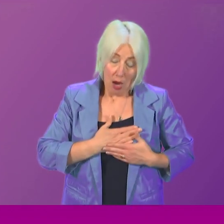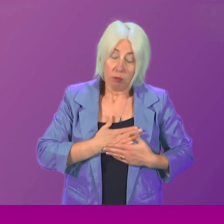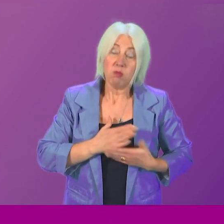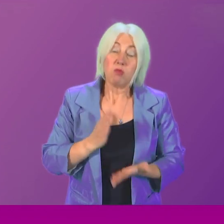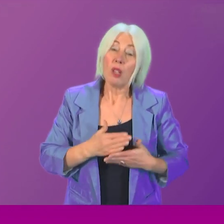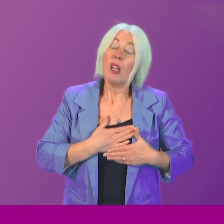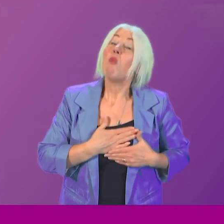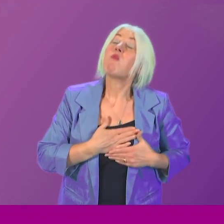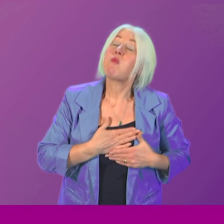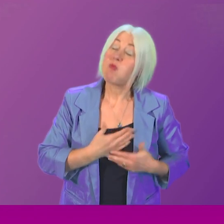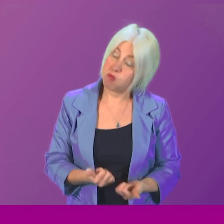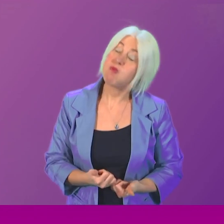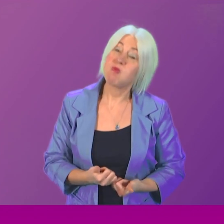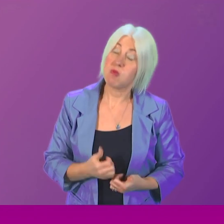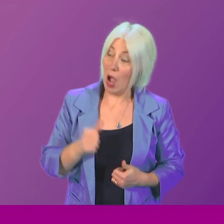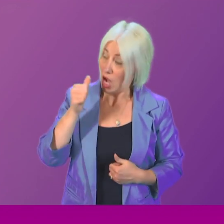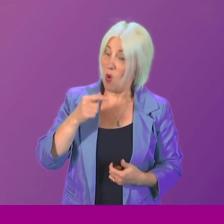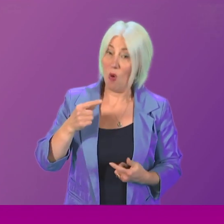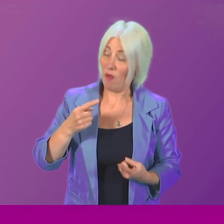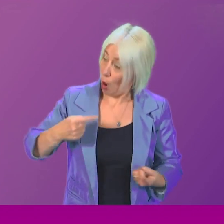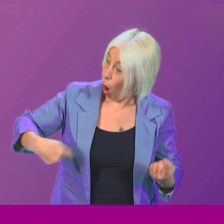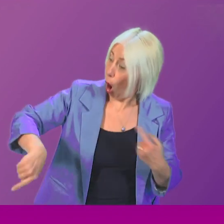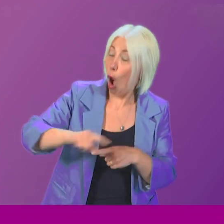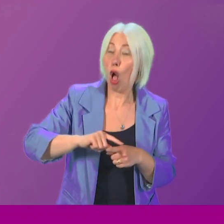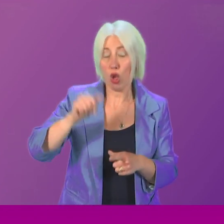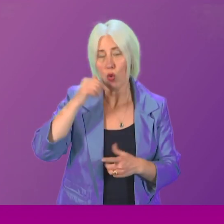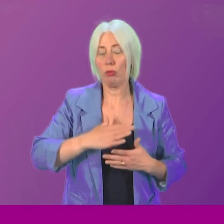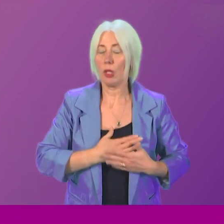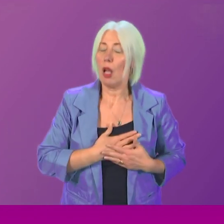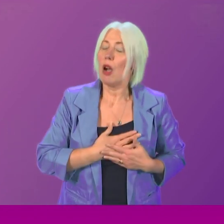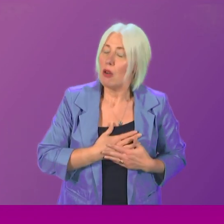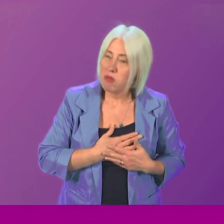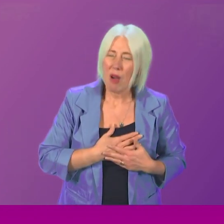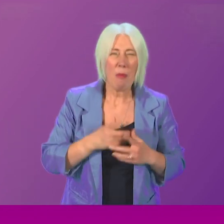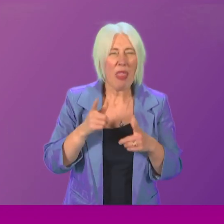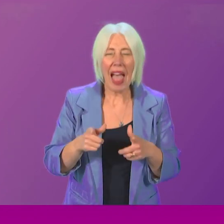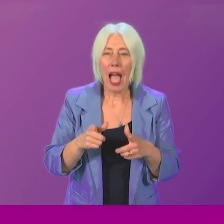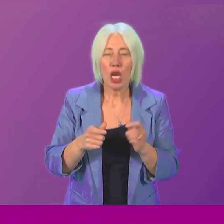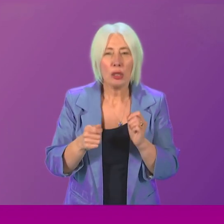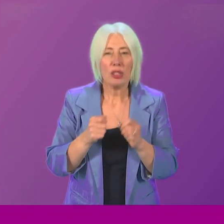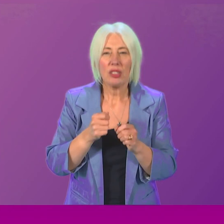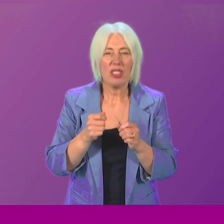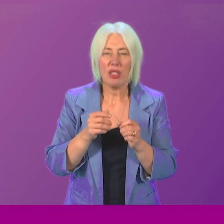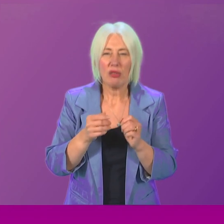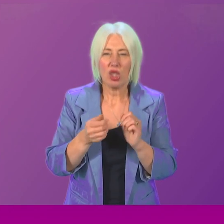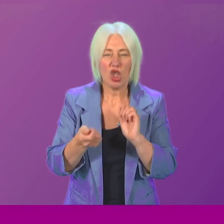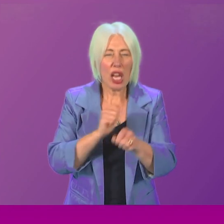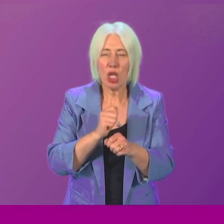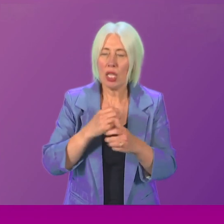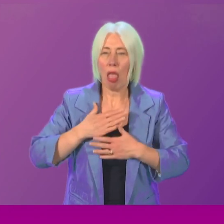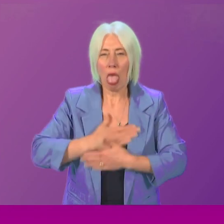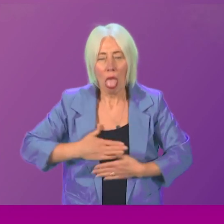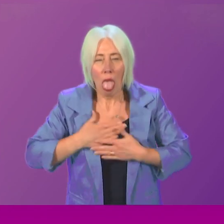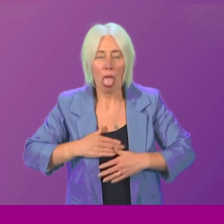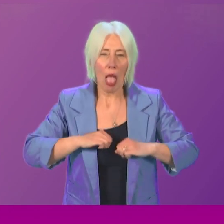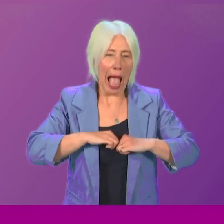heartfelt and I know I speak on behalf of all of us in this chamber when I say so it can undo the harm, the damage, the trauma, the